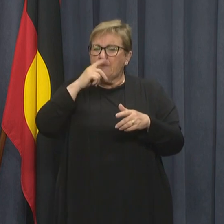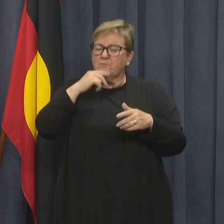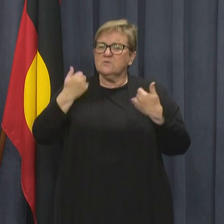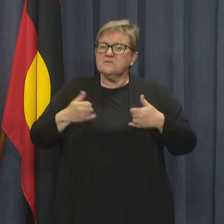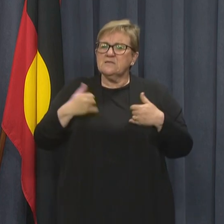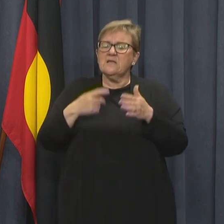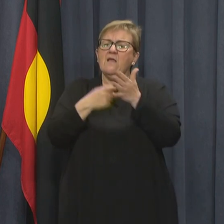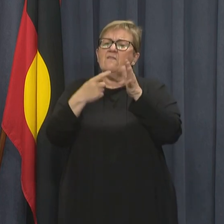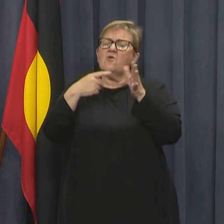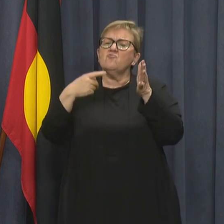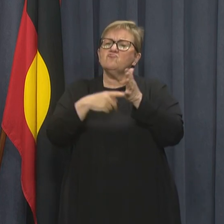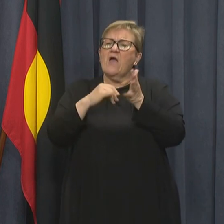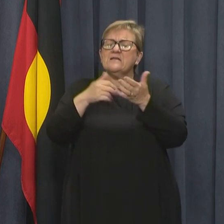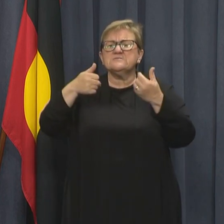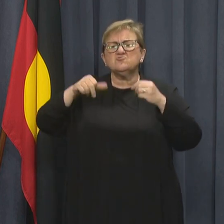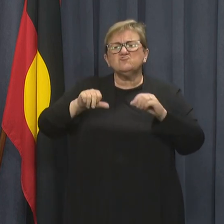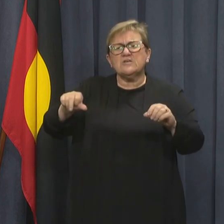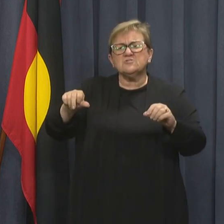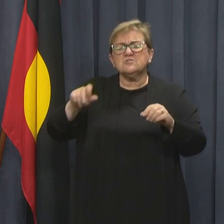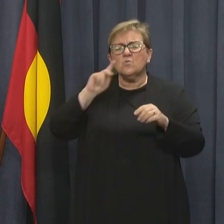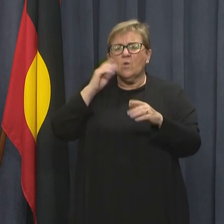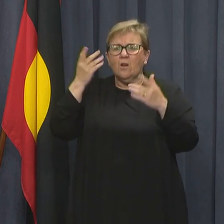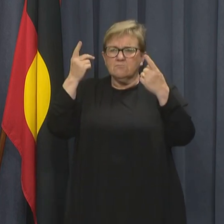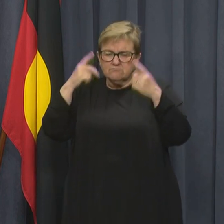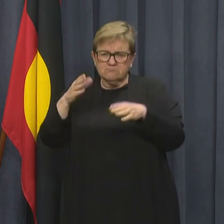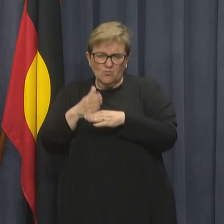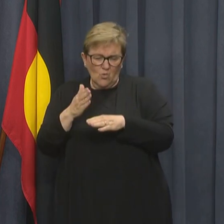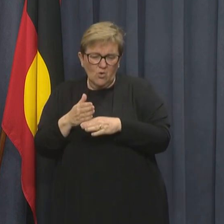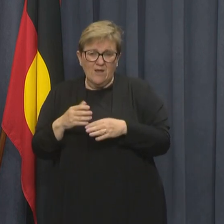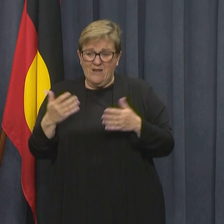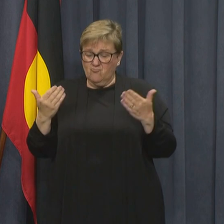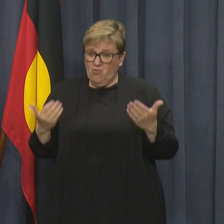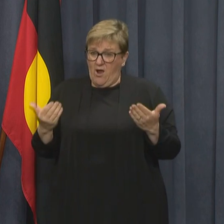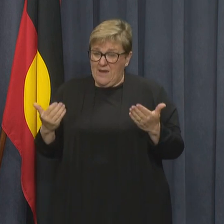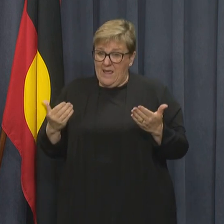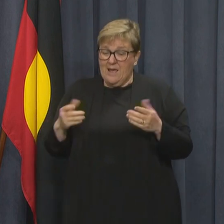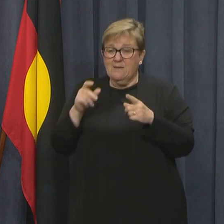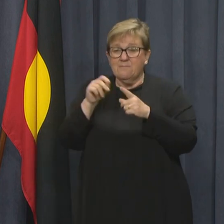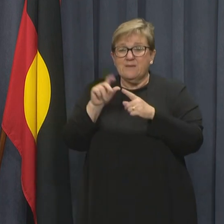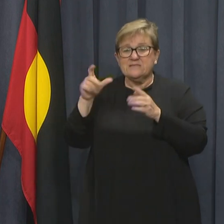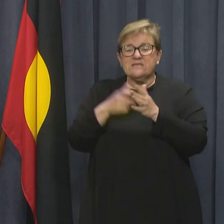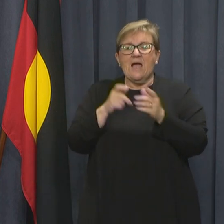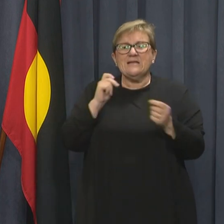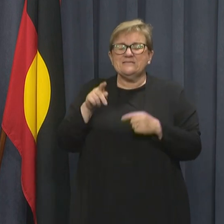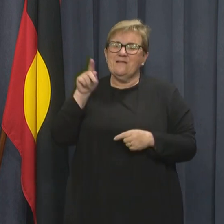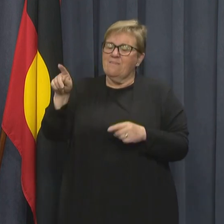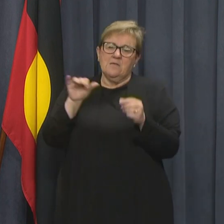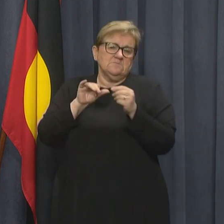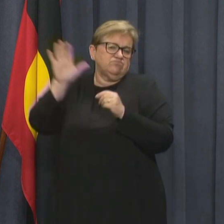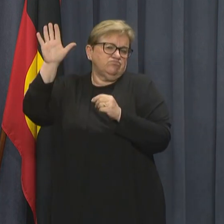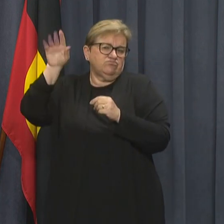The rat strategy essentially will be worked through. At the moment, PCR testing is the gold standard.